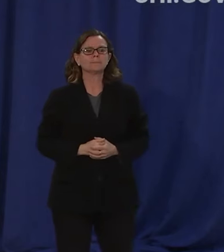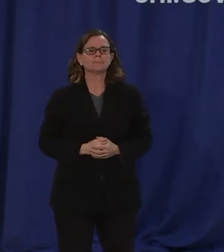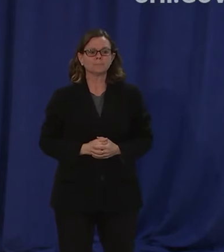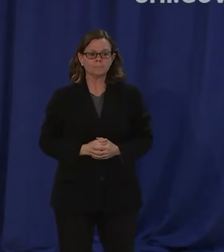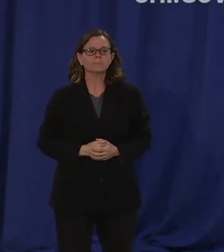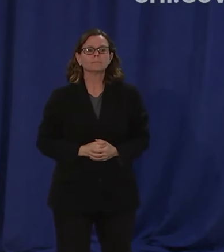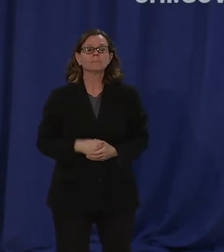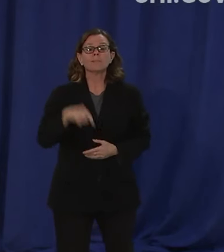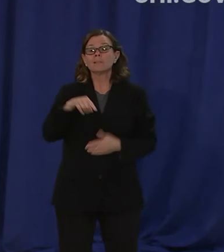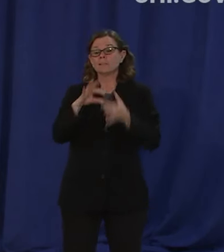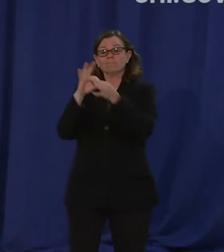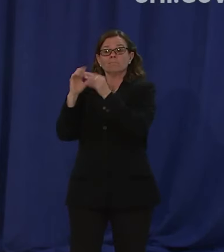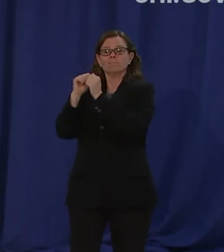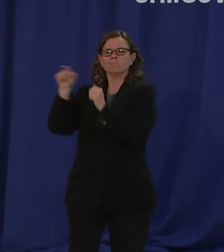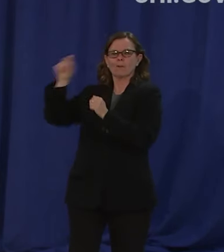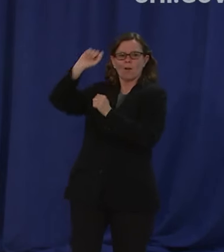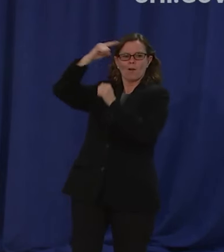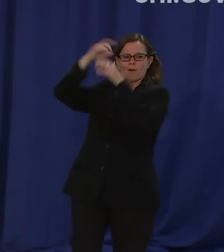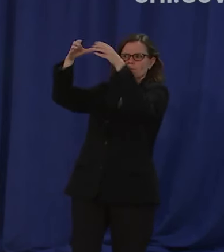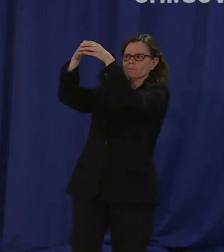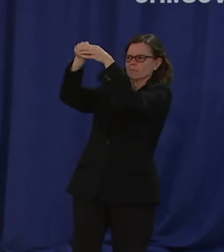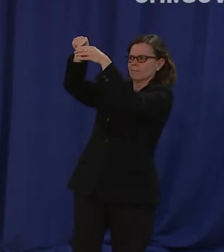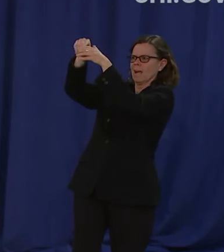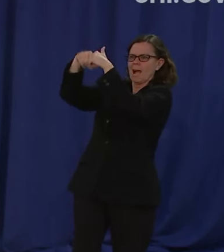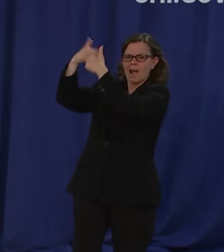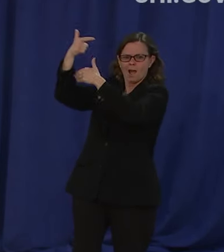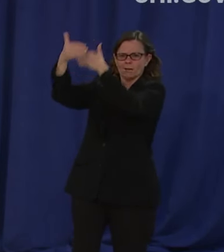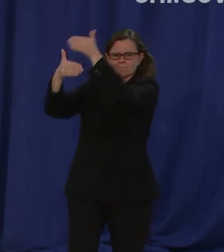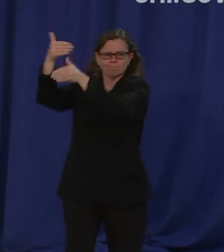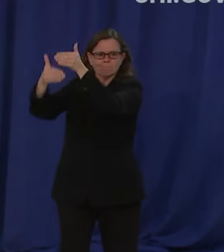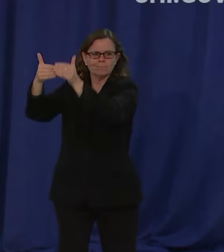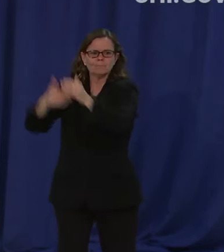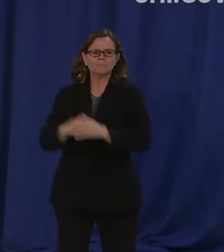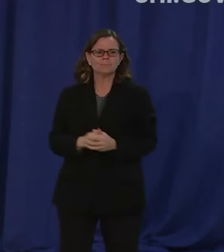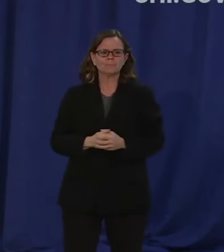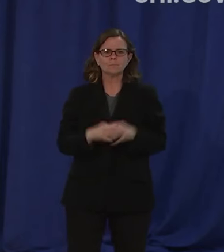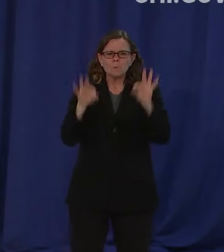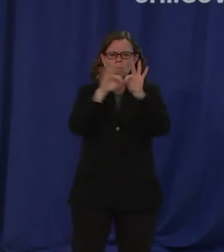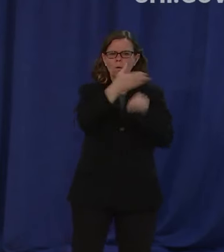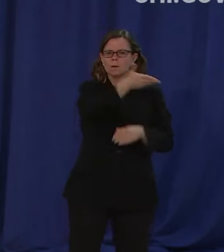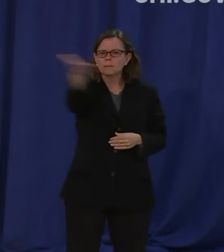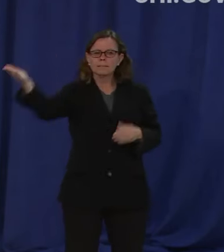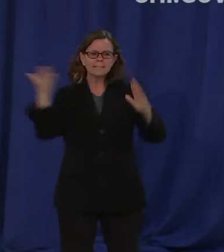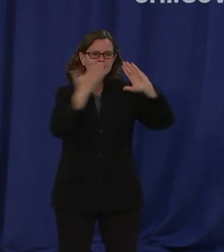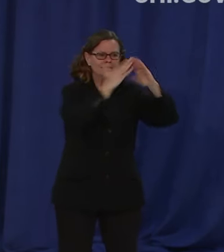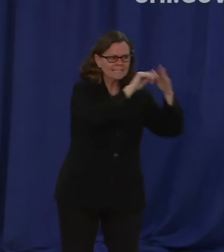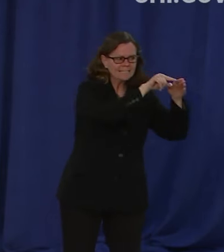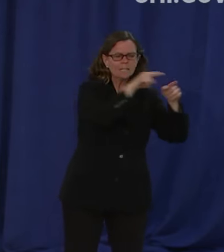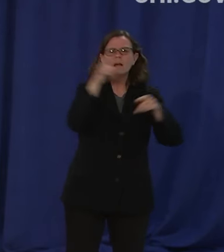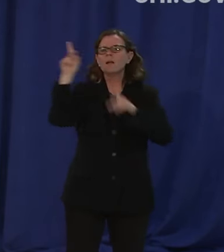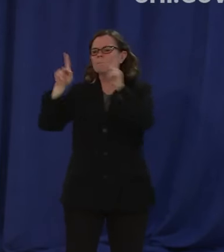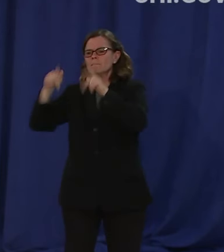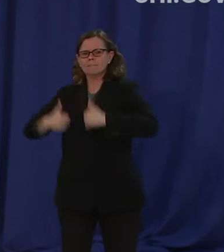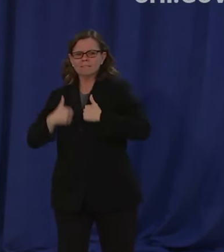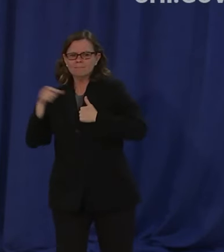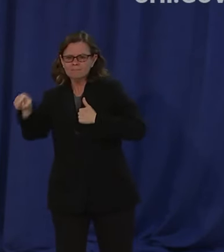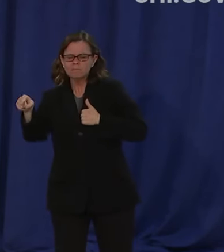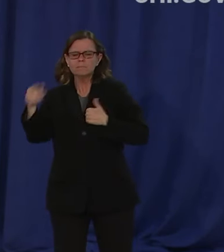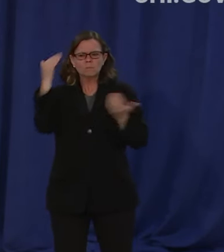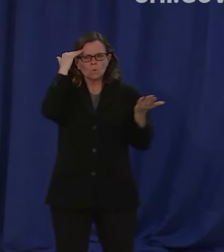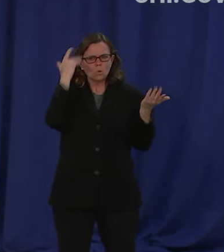a lot for our city and for our residents. And we did so despite the restrictions in place related to COVID-19.